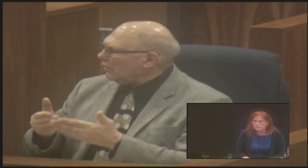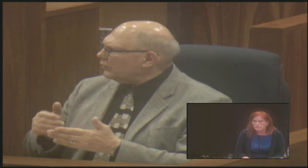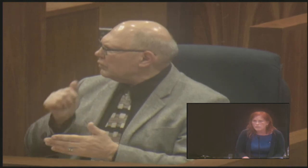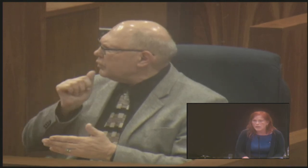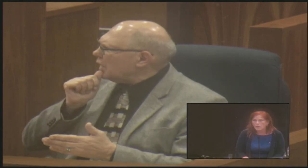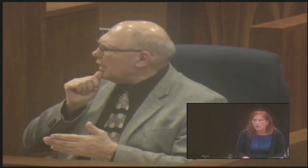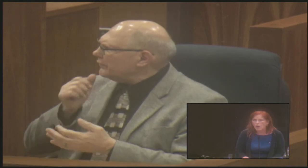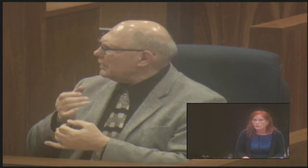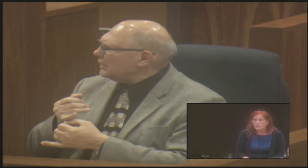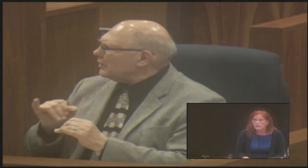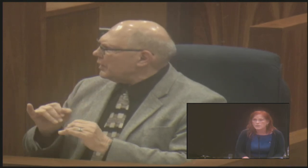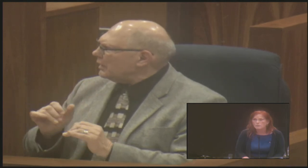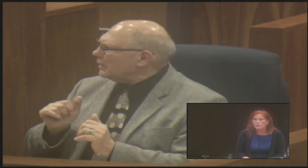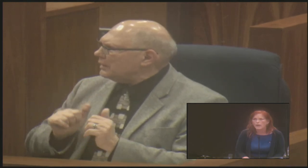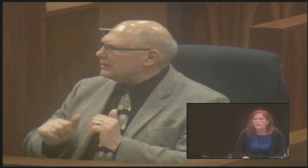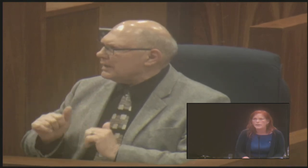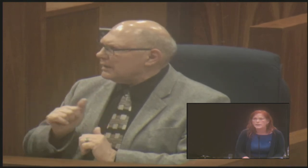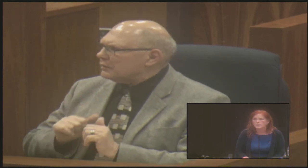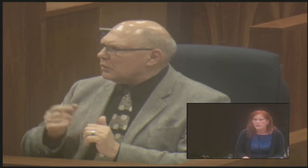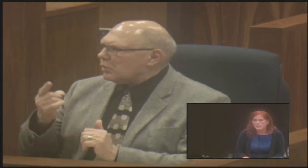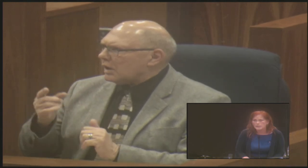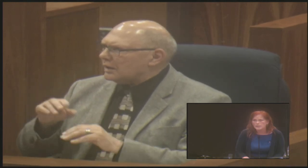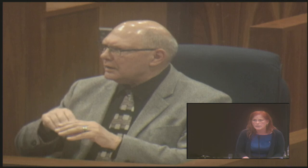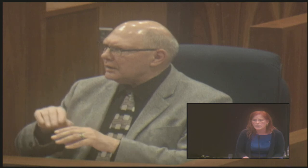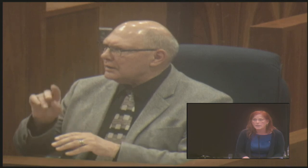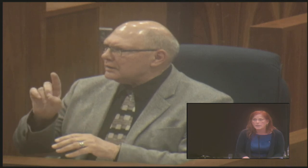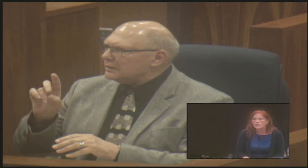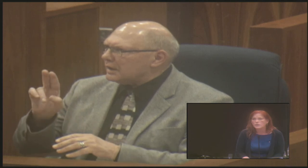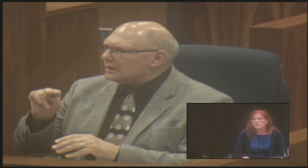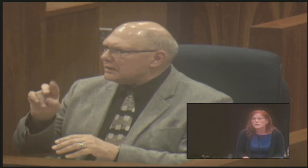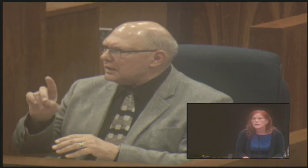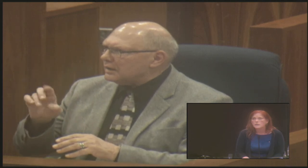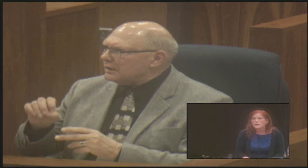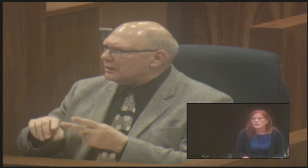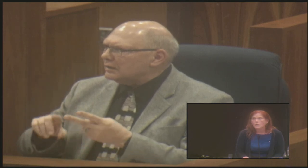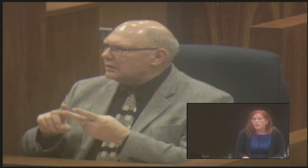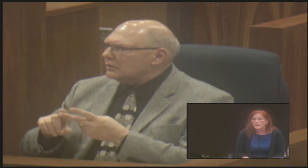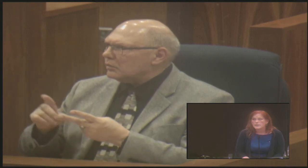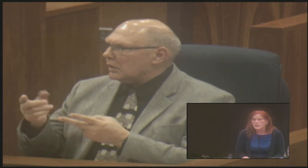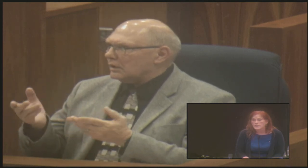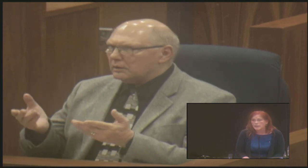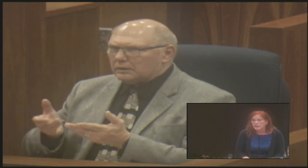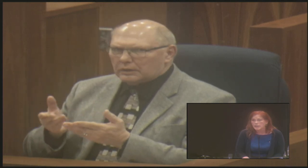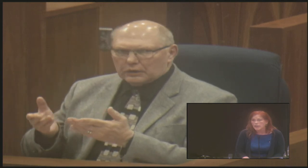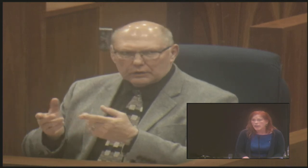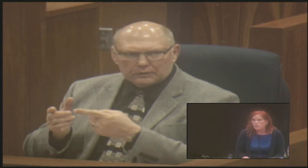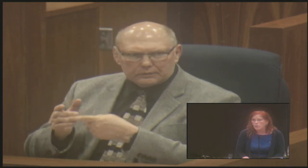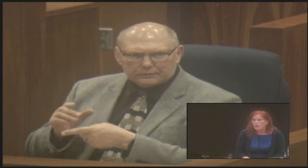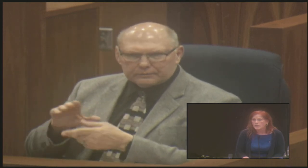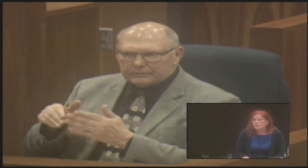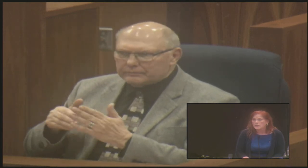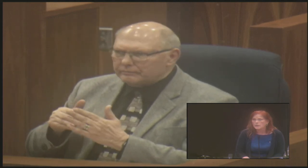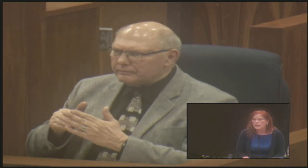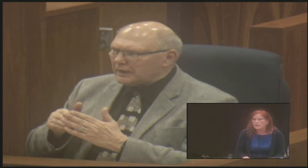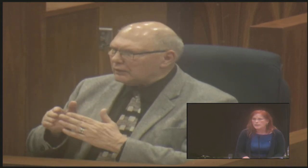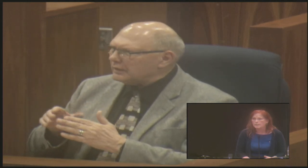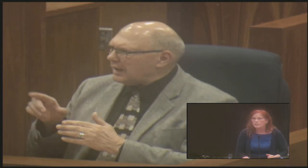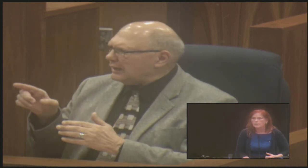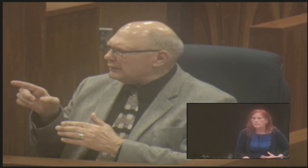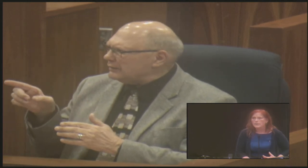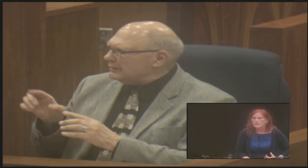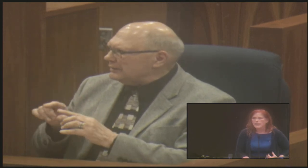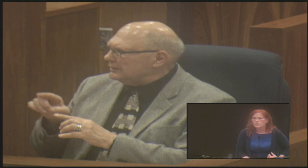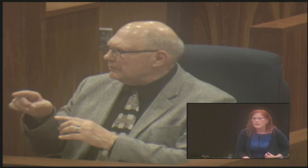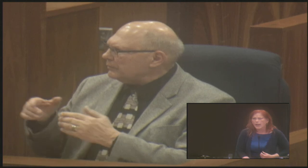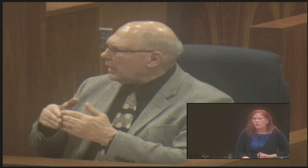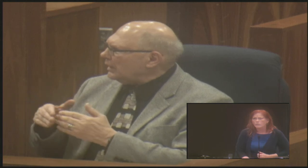that are offering some private independent theaters, one in Dundee and one, um,